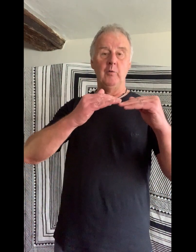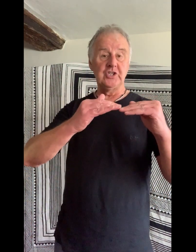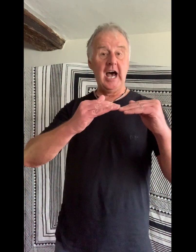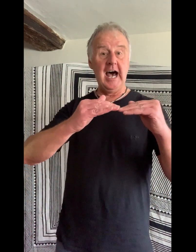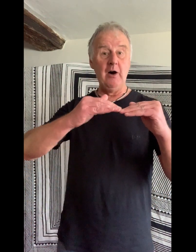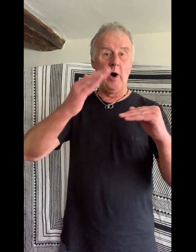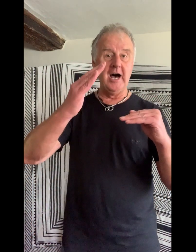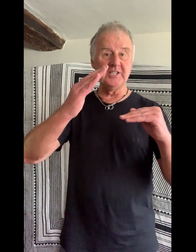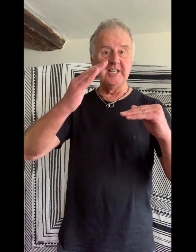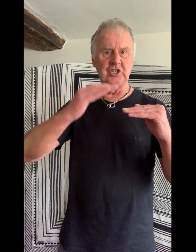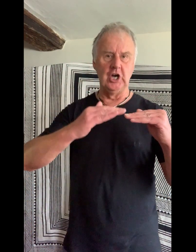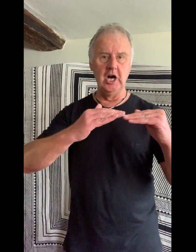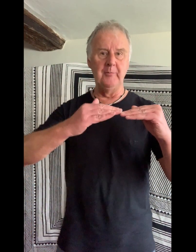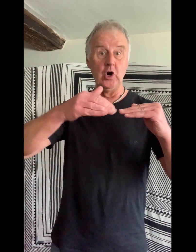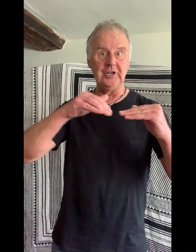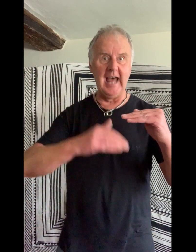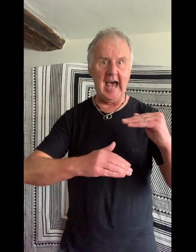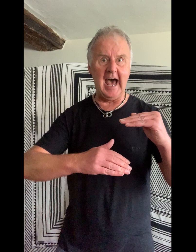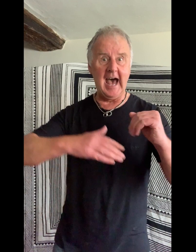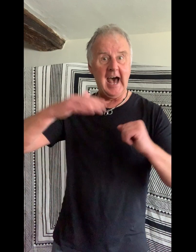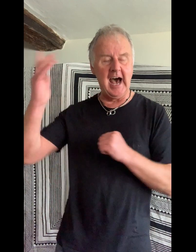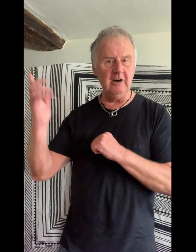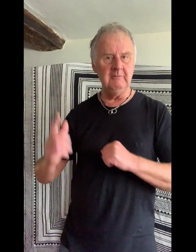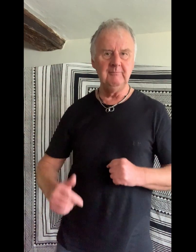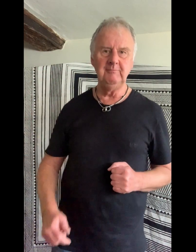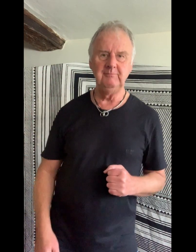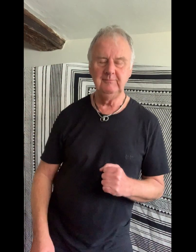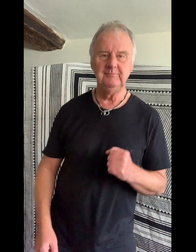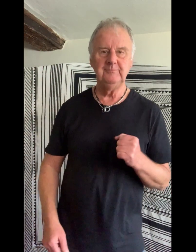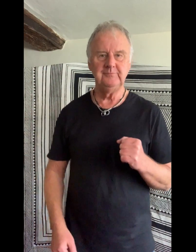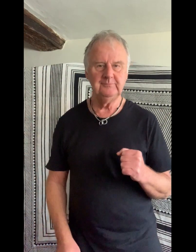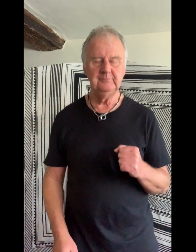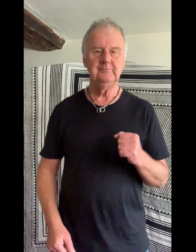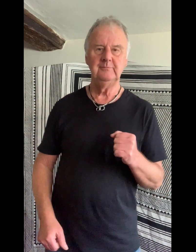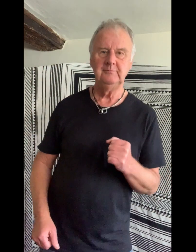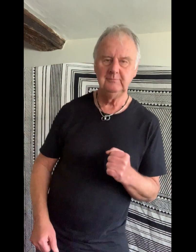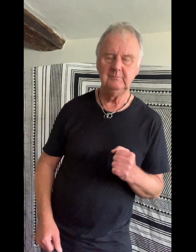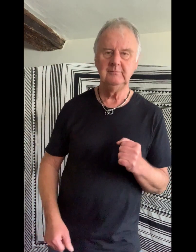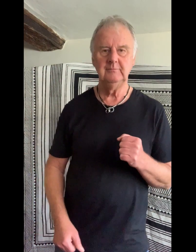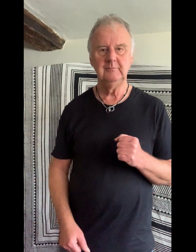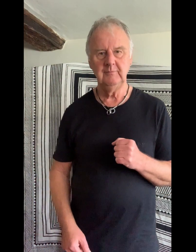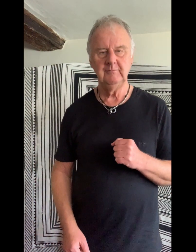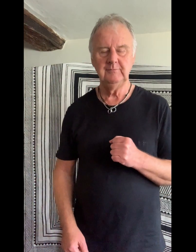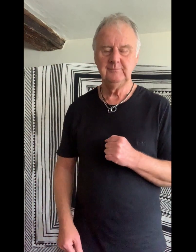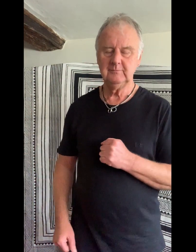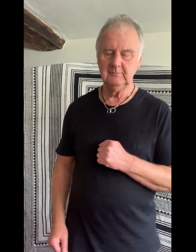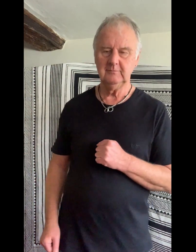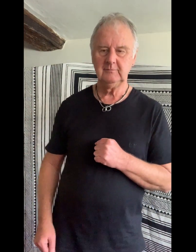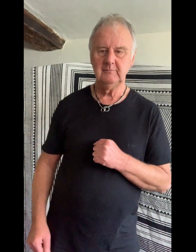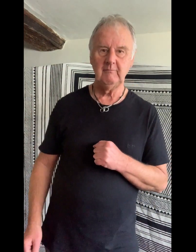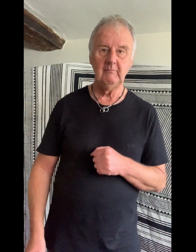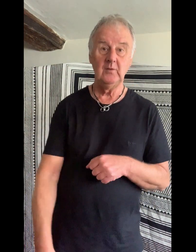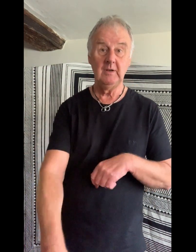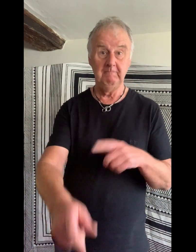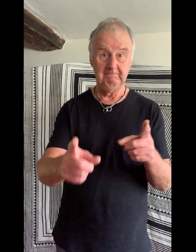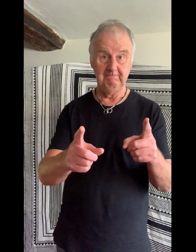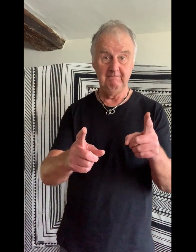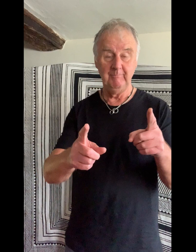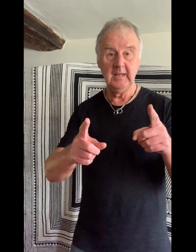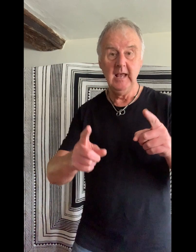I wish I was in Sherbrooke now. It's been six years that we sailed away. And I just made Halifax yesterday.